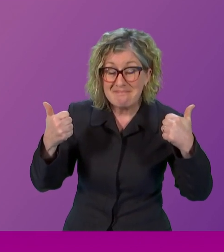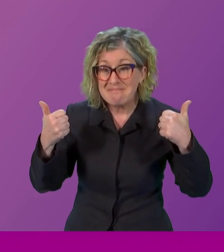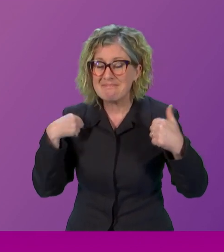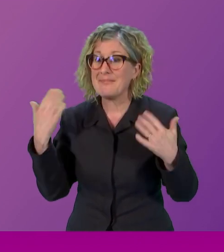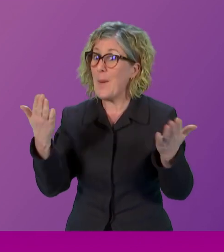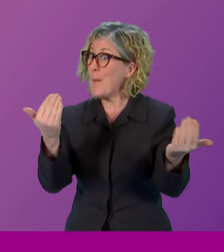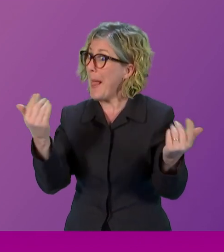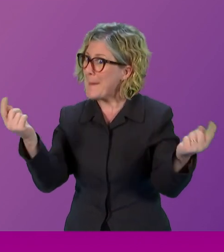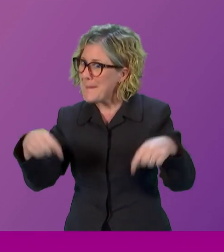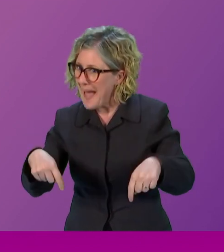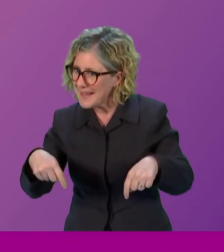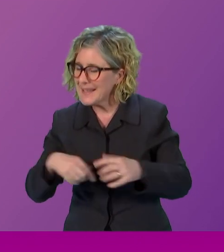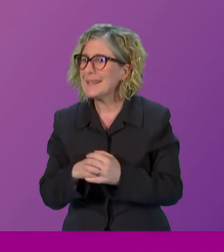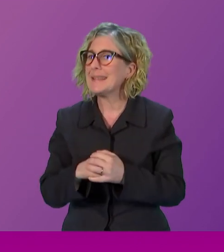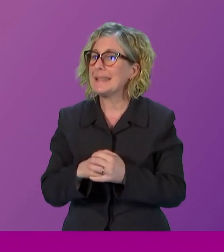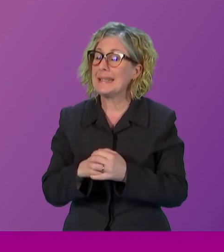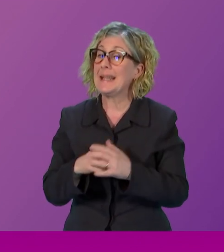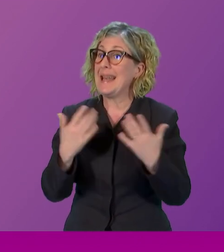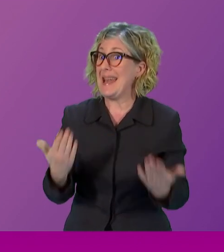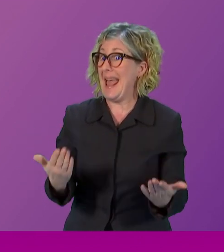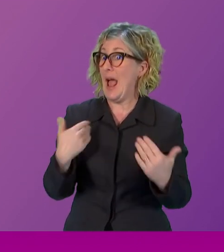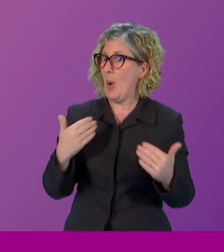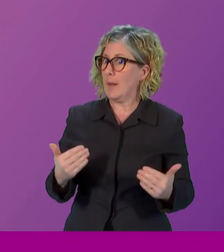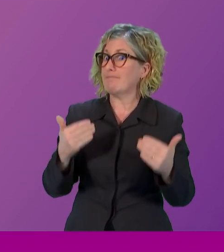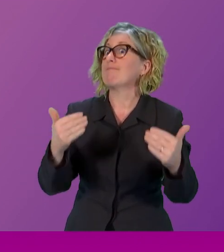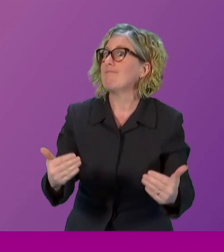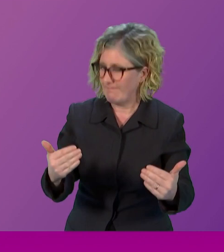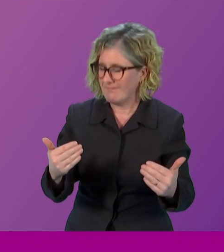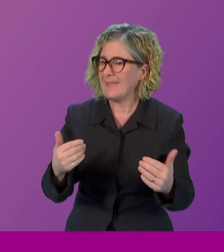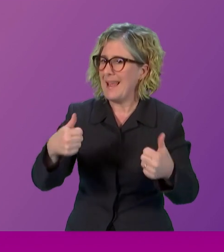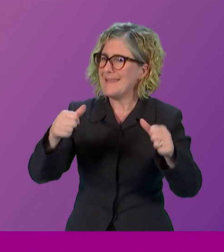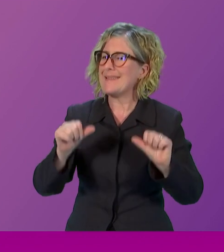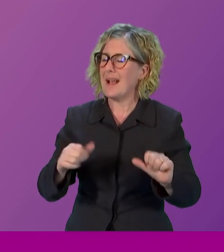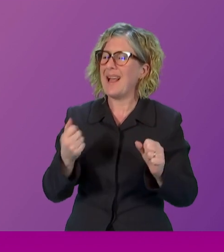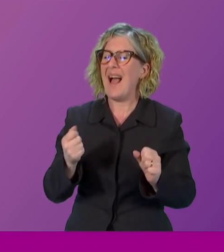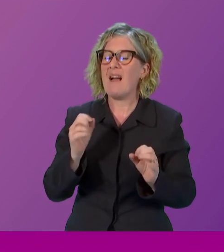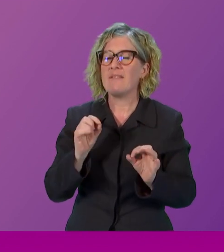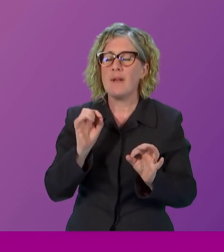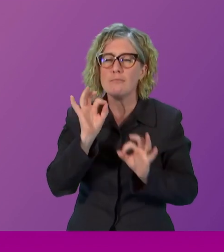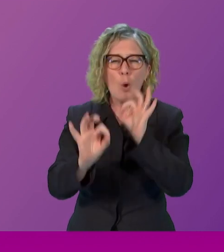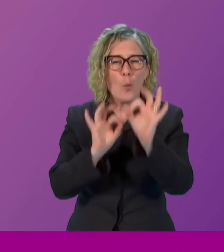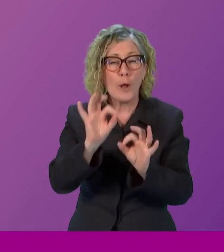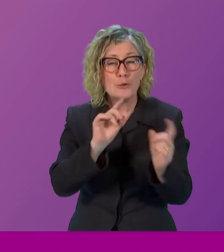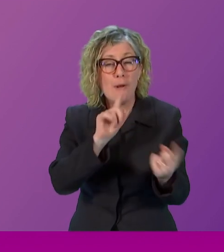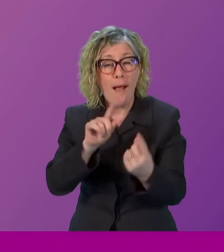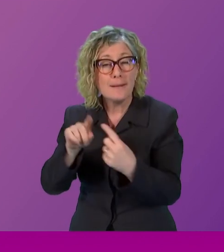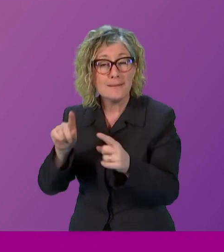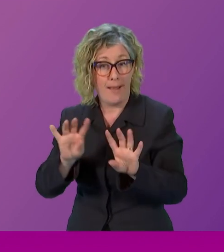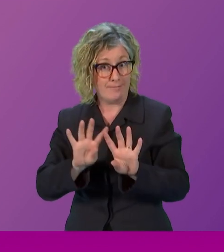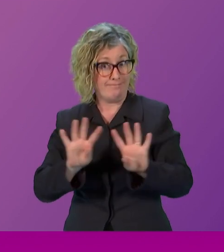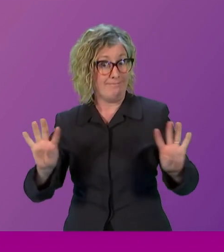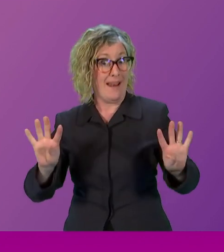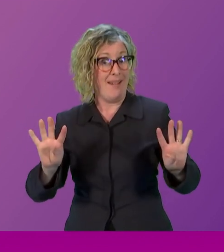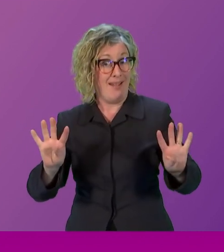Welcome back. We are about to move into a question and answer session with a panel of my